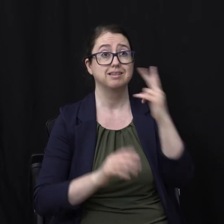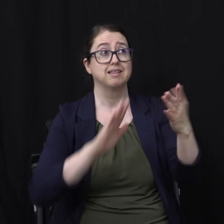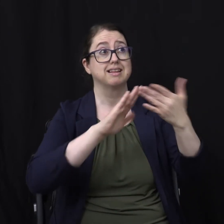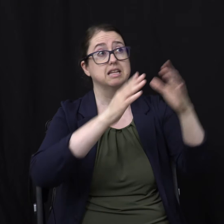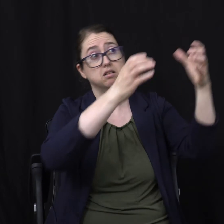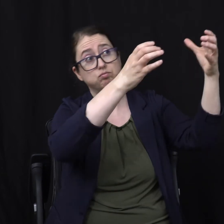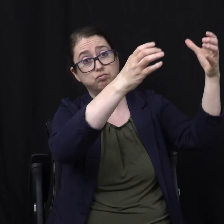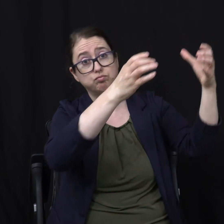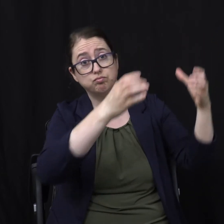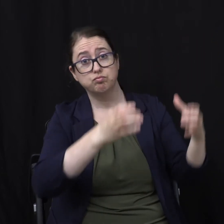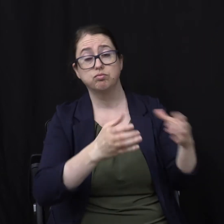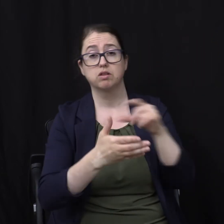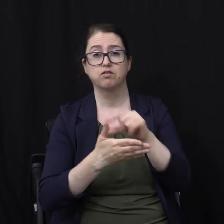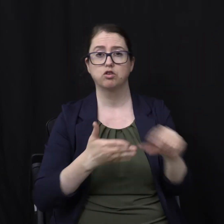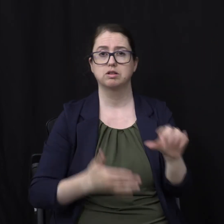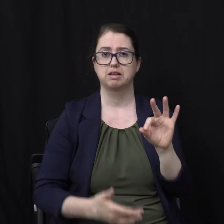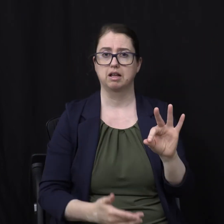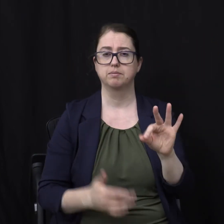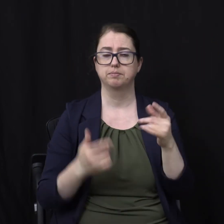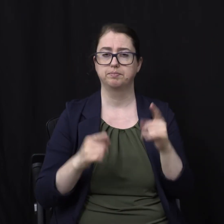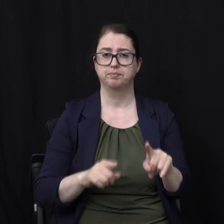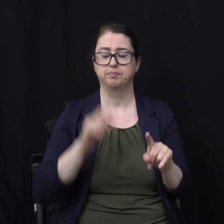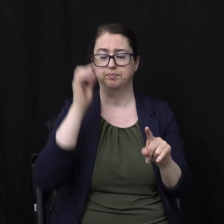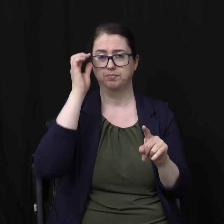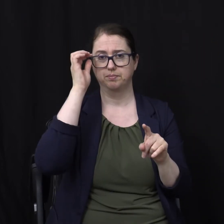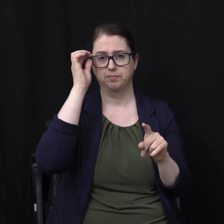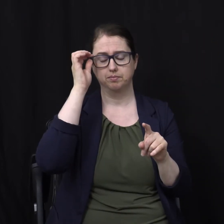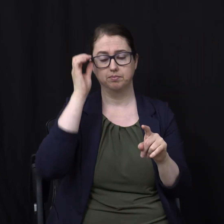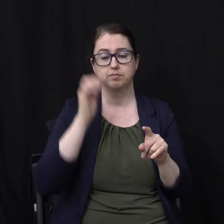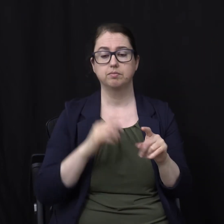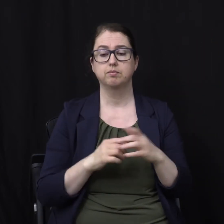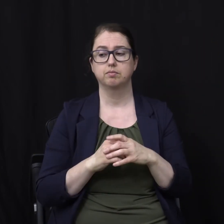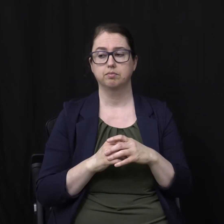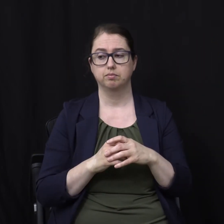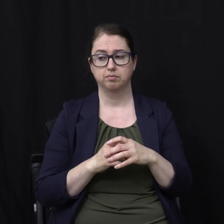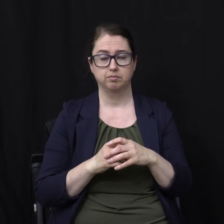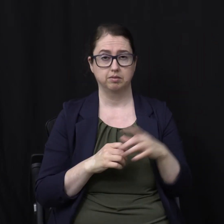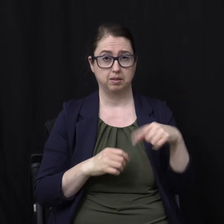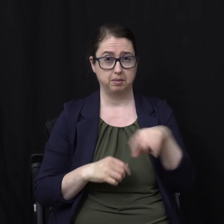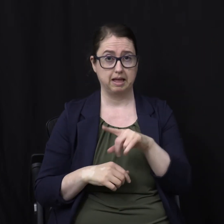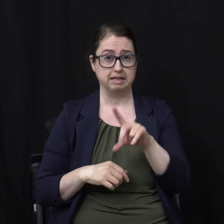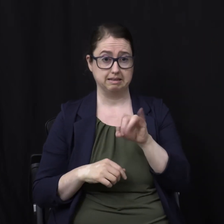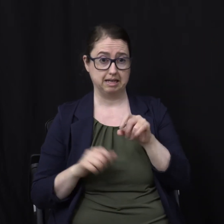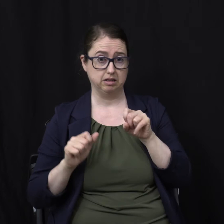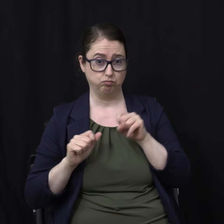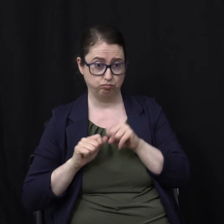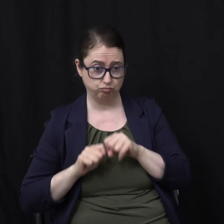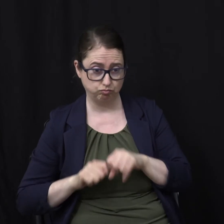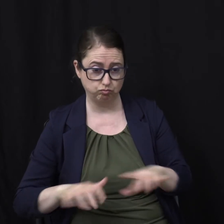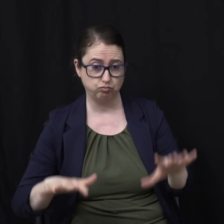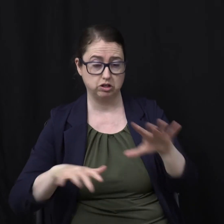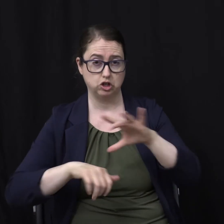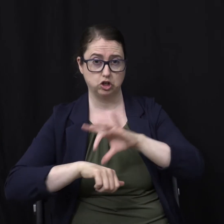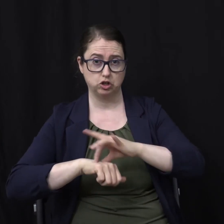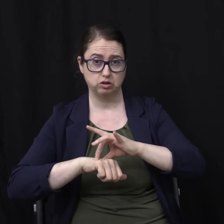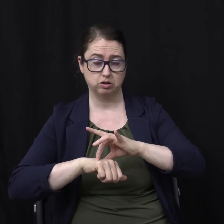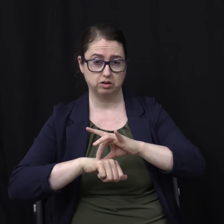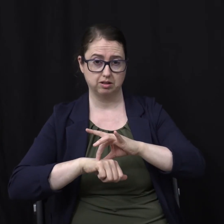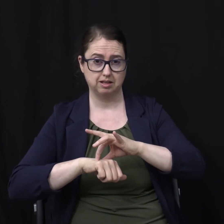Because in verse 9 Here's what happens And they went up On the breadth of the earth And compassed the camp Of the saints about And the